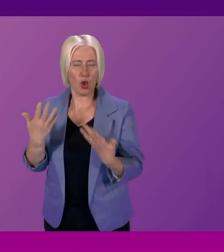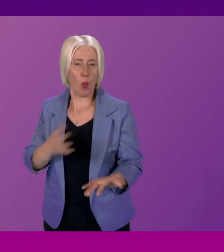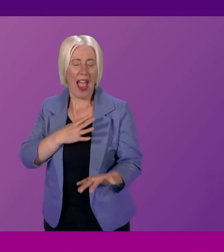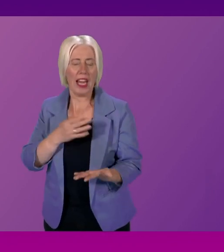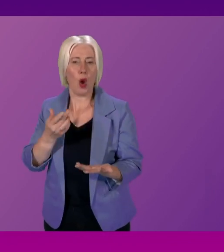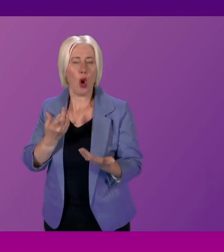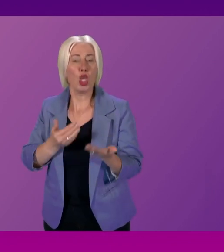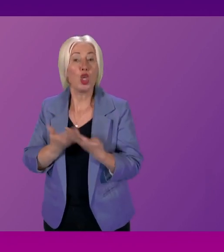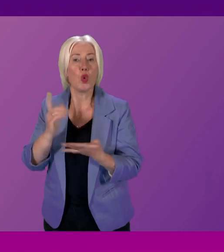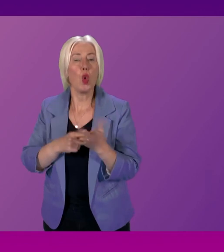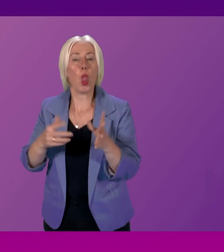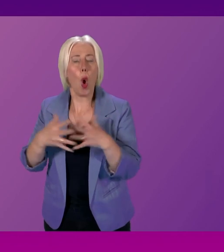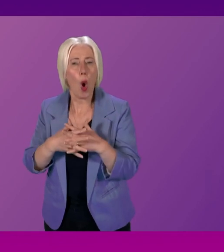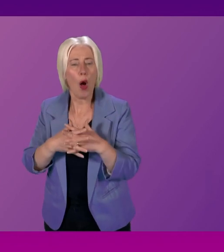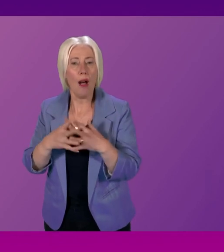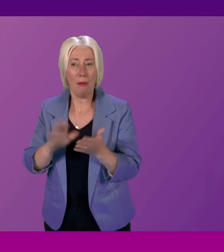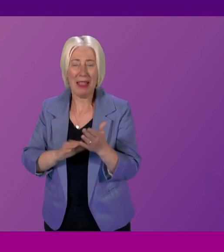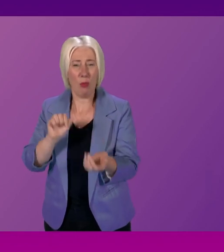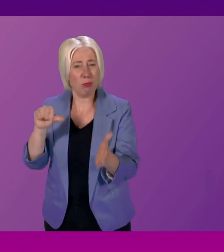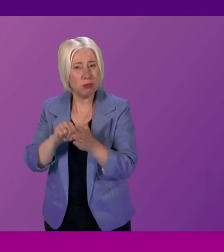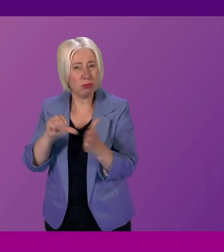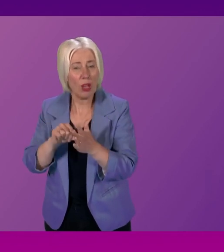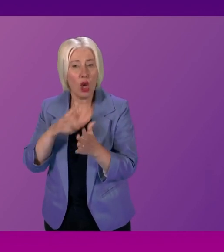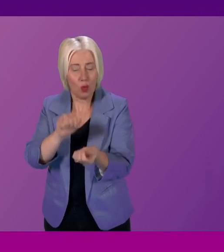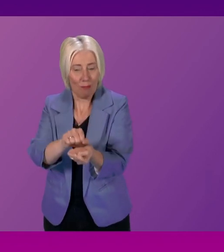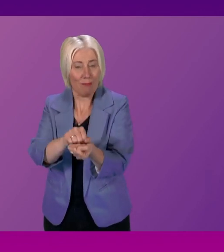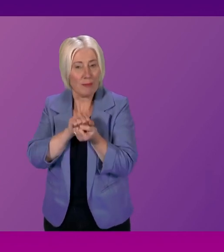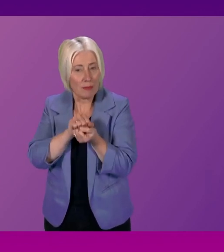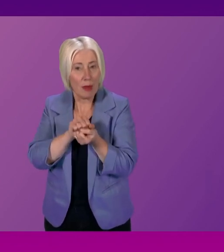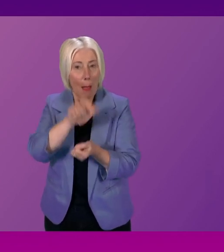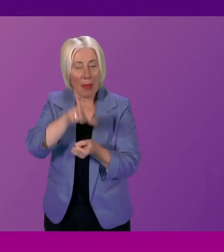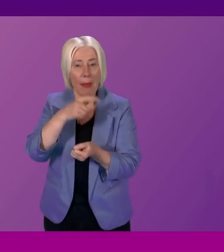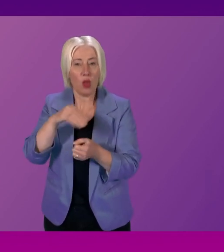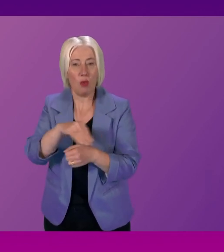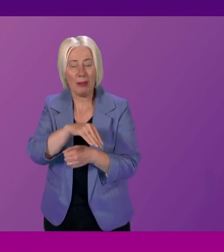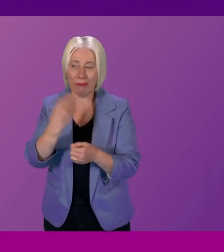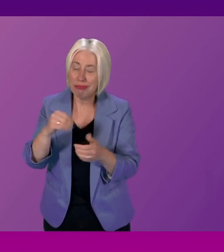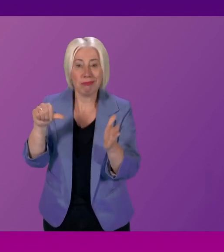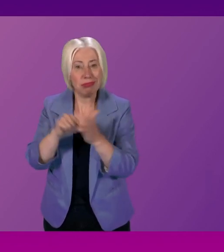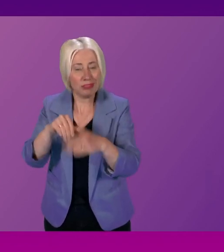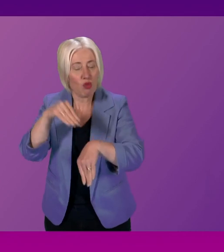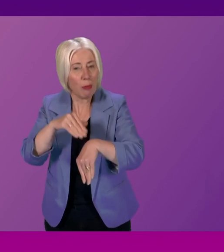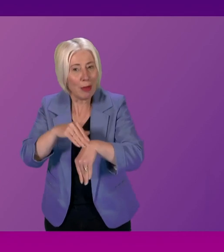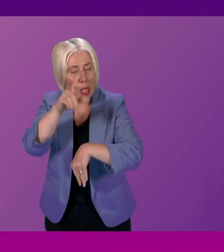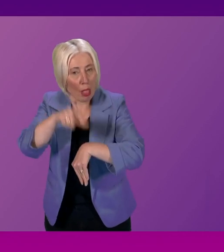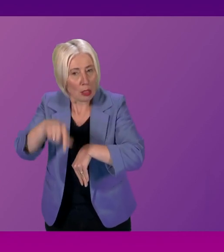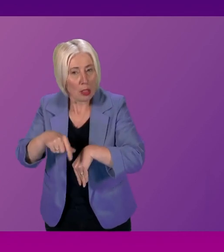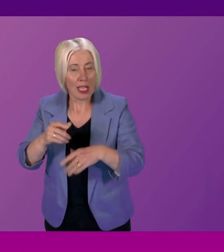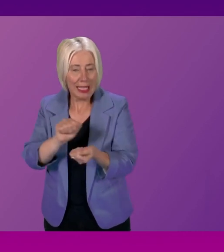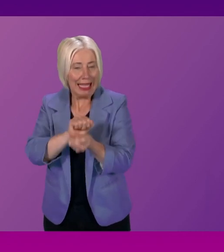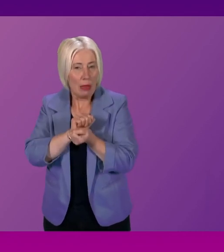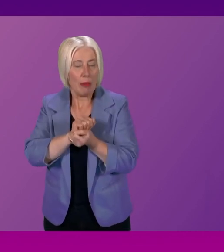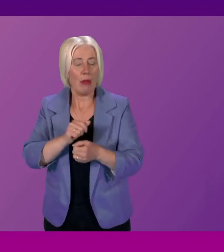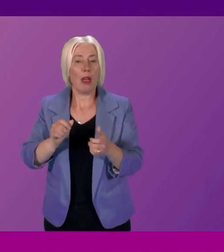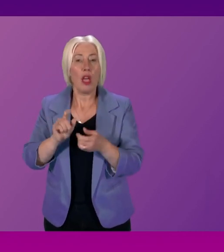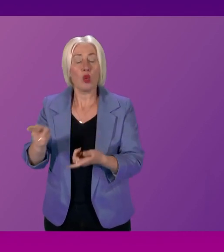law that will make it even harder to remand criminals in custody? And will Hamza Youssef commit to an